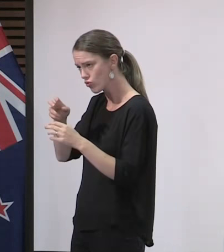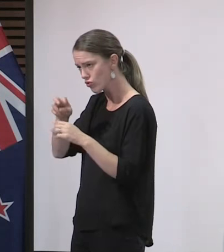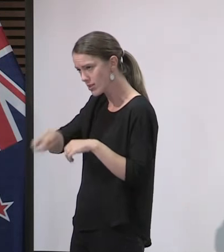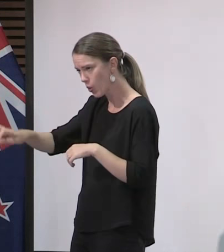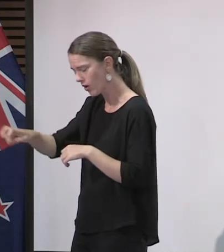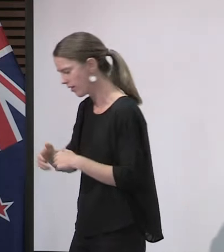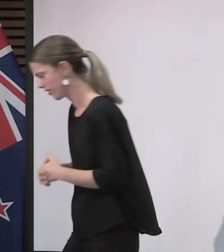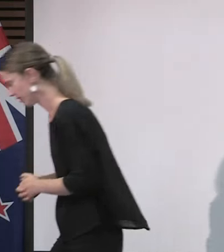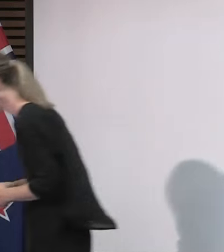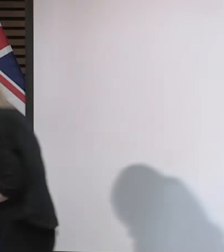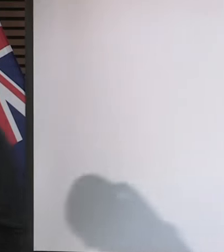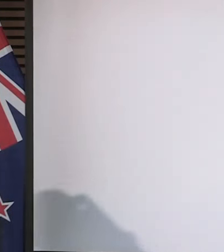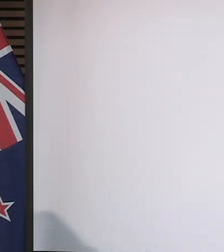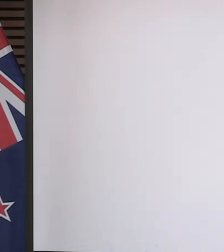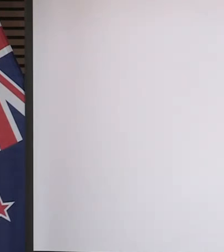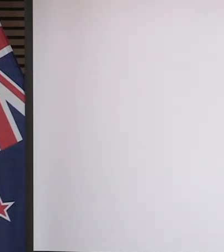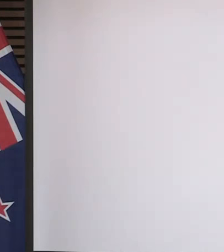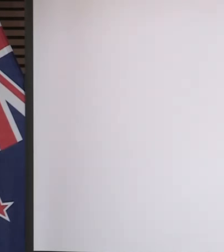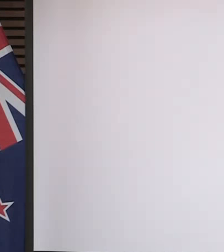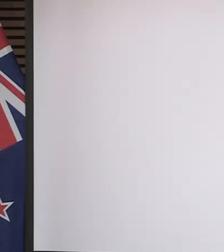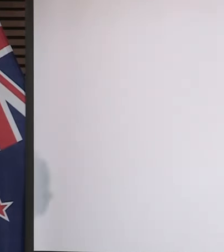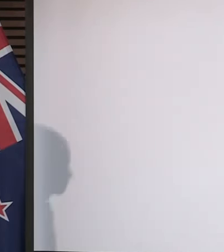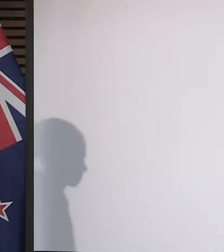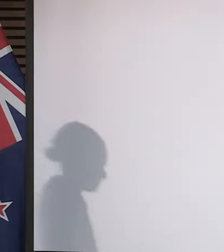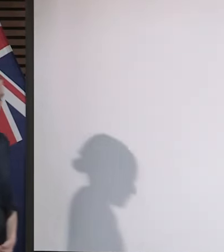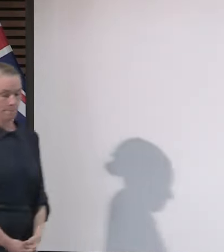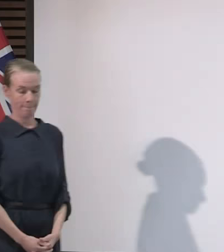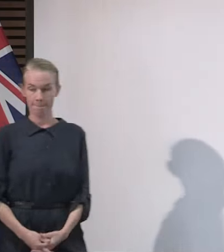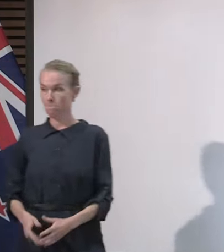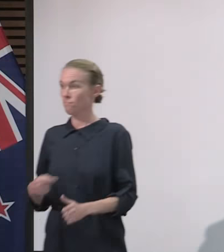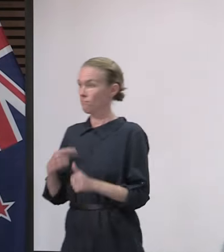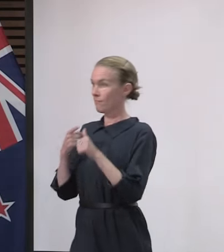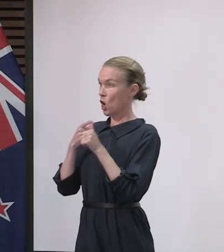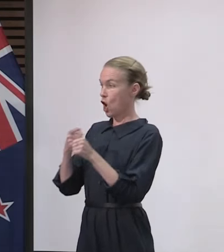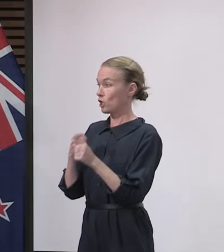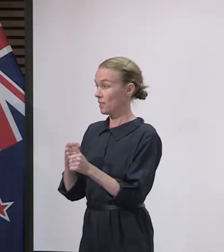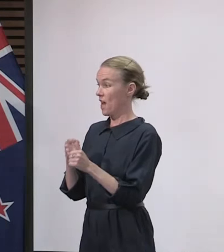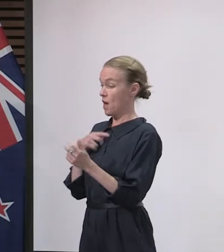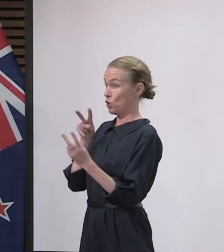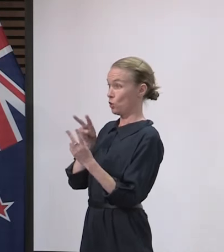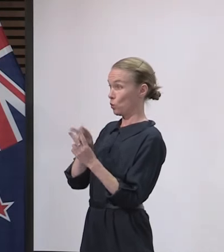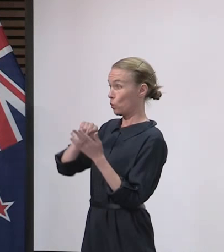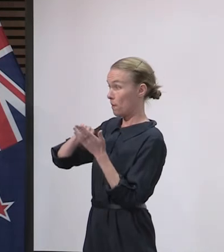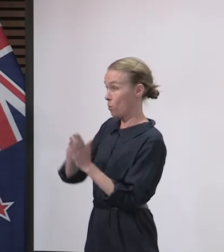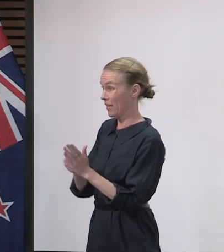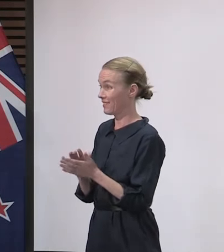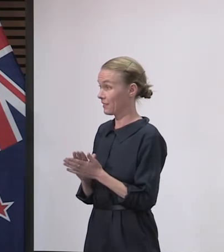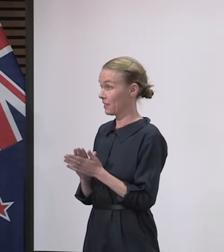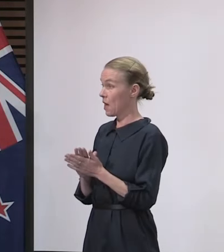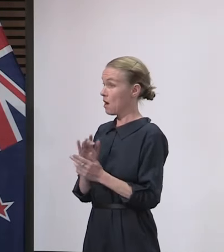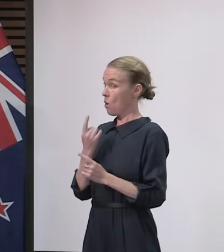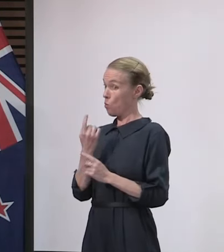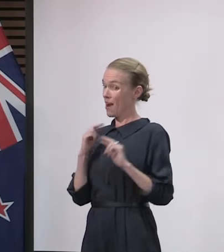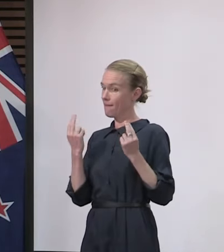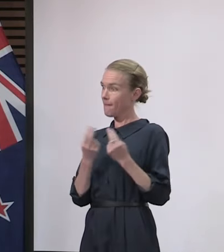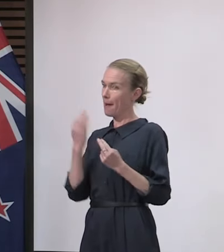Well, two things there. One is, yes, I understand, and I've had a family member who's been on the bus, but they didn't have a snapper, and